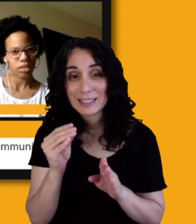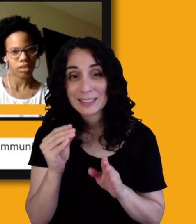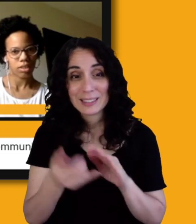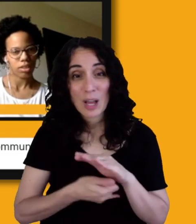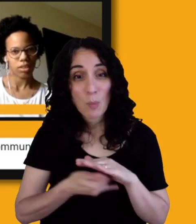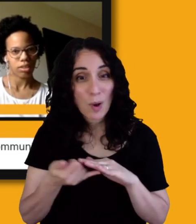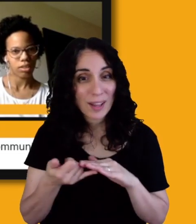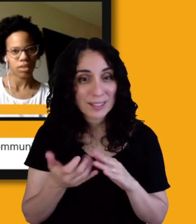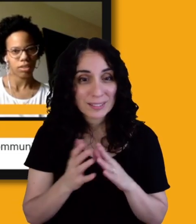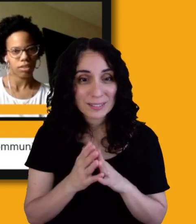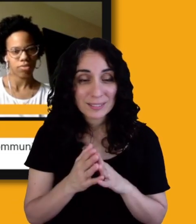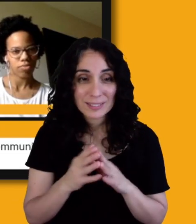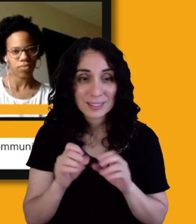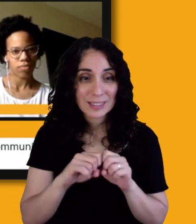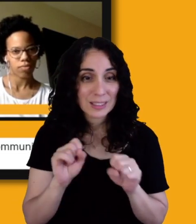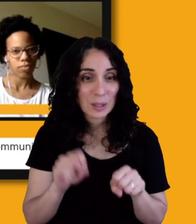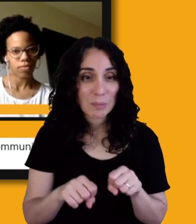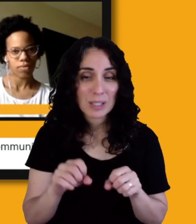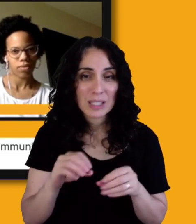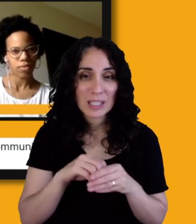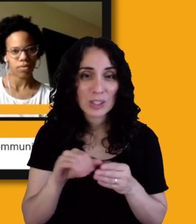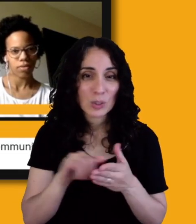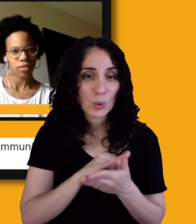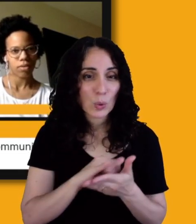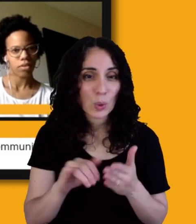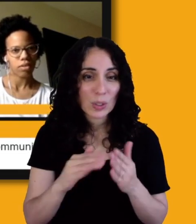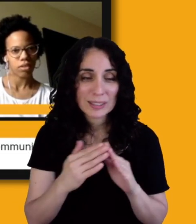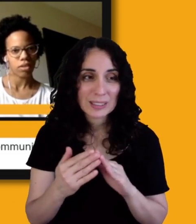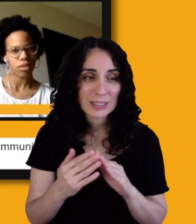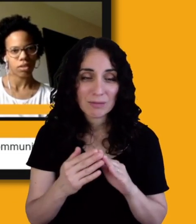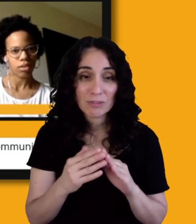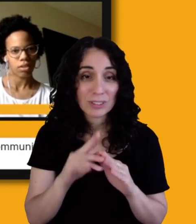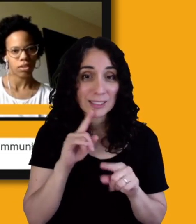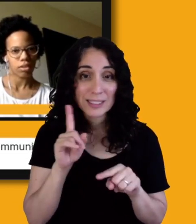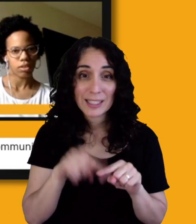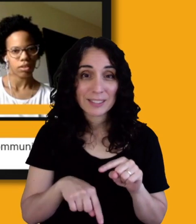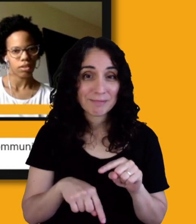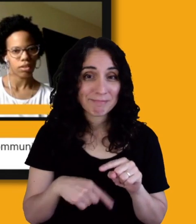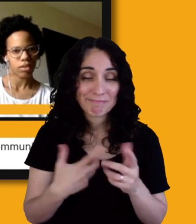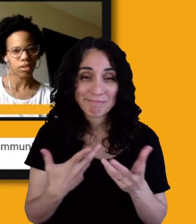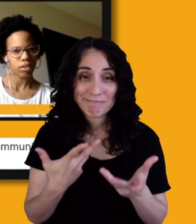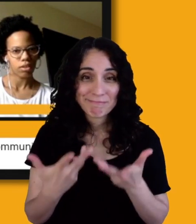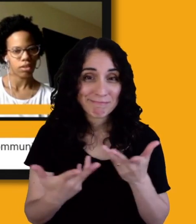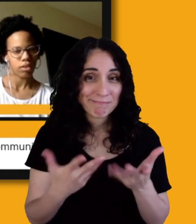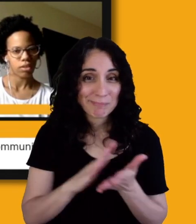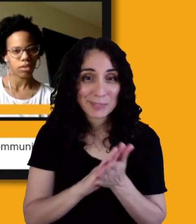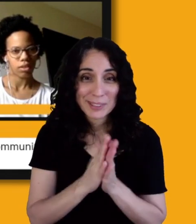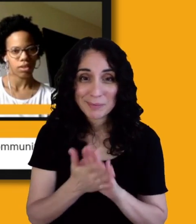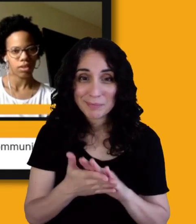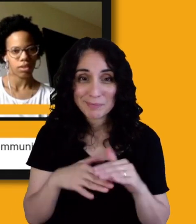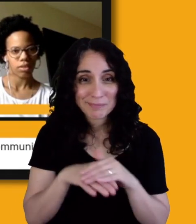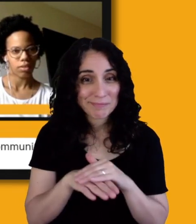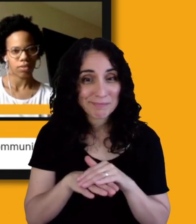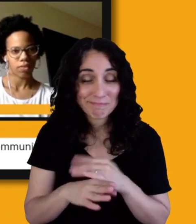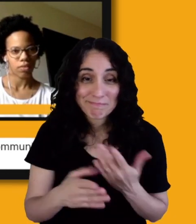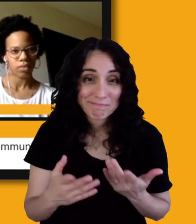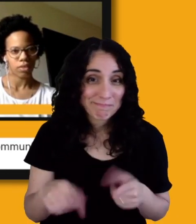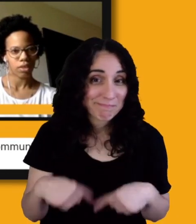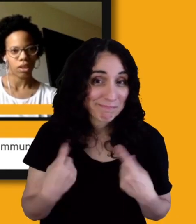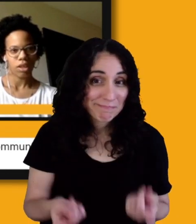and the subway system, of course, in New York City has been unable to become available. It's just, it's so,